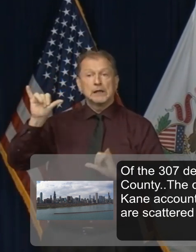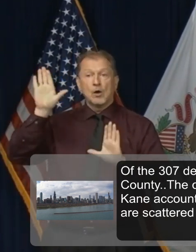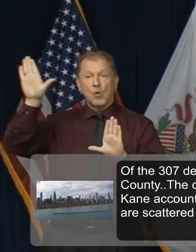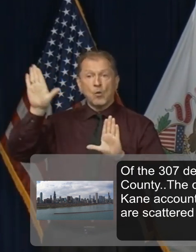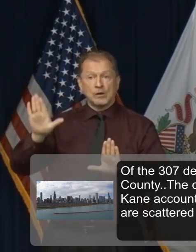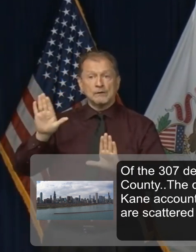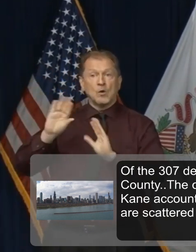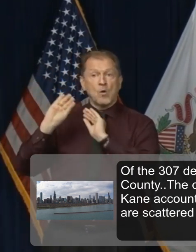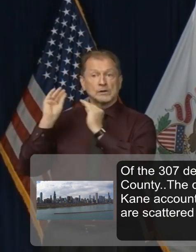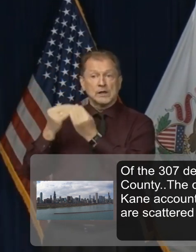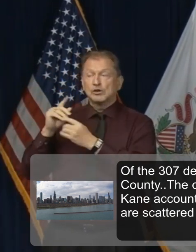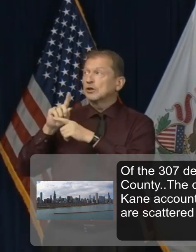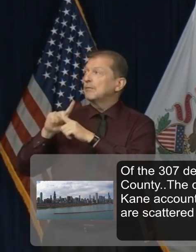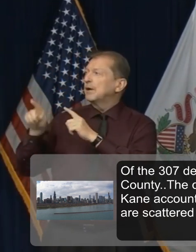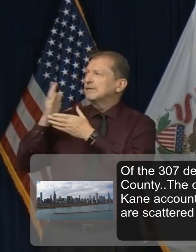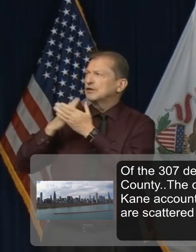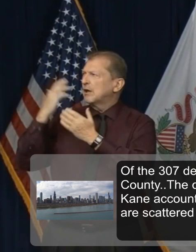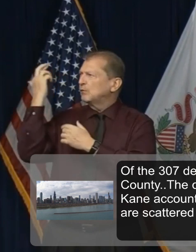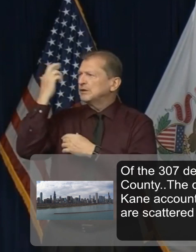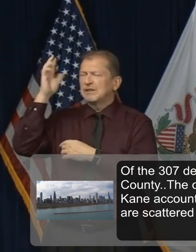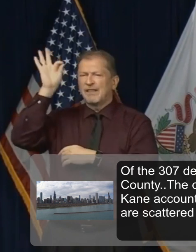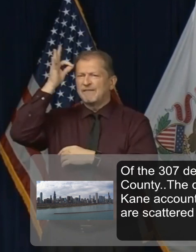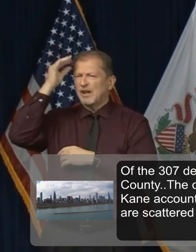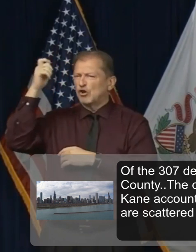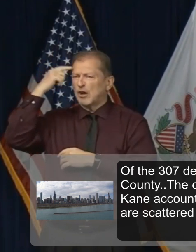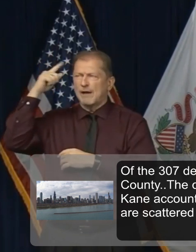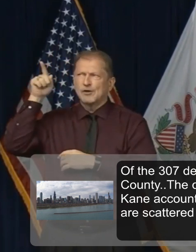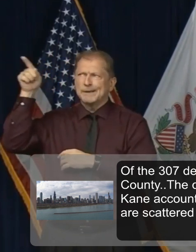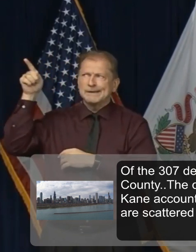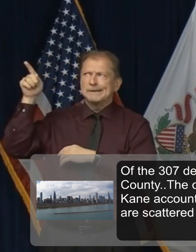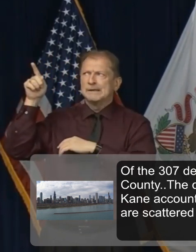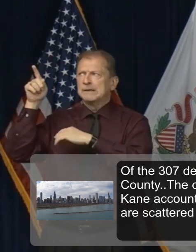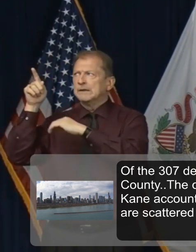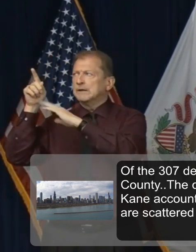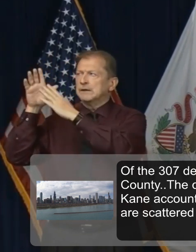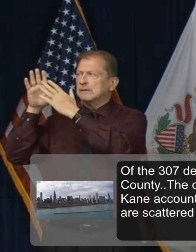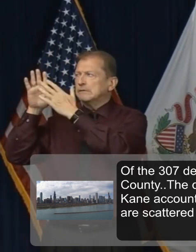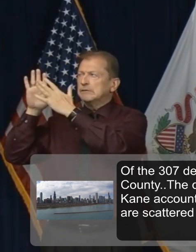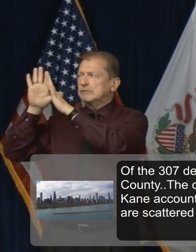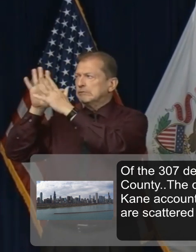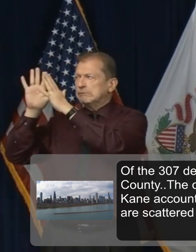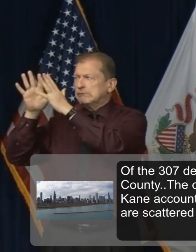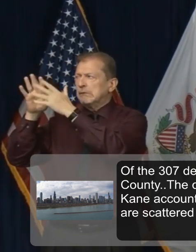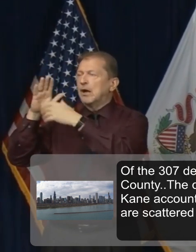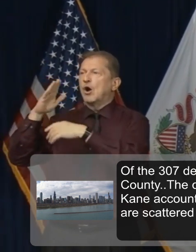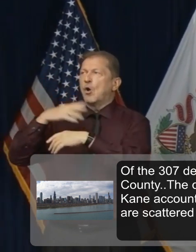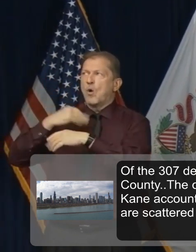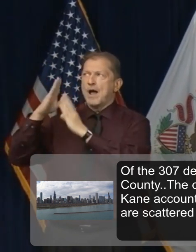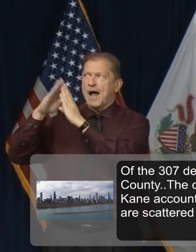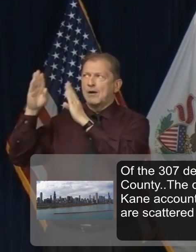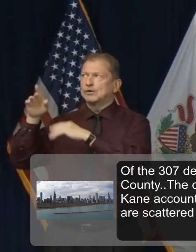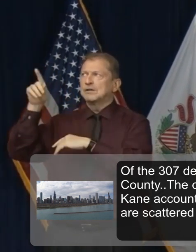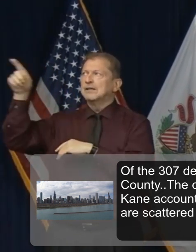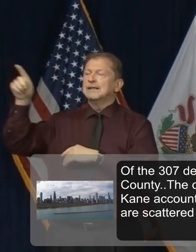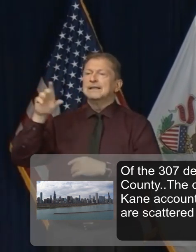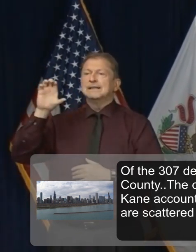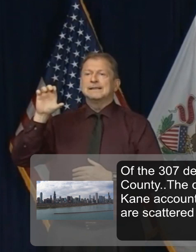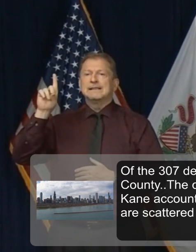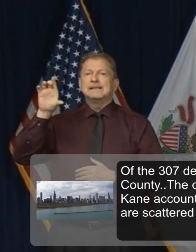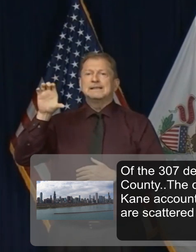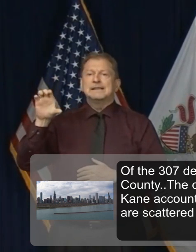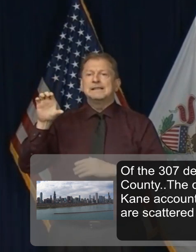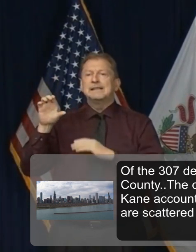whatever reason, at the federal government level, I think perhaps decisions being made at the White House, they weren't giving very strong